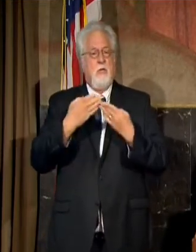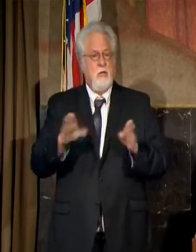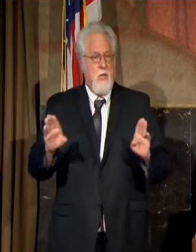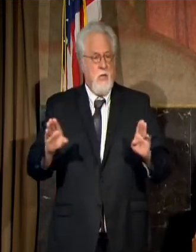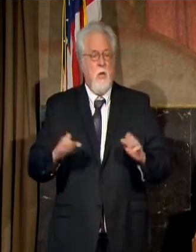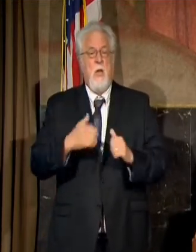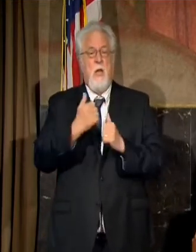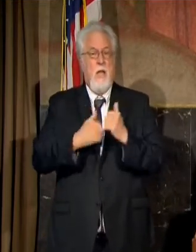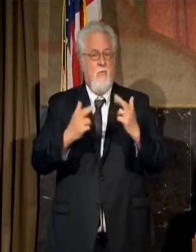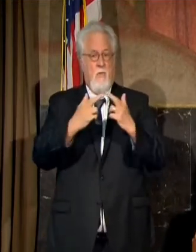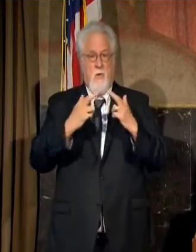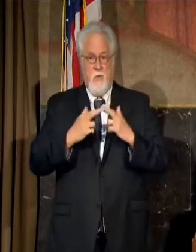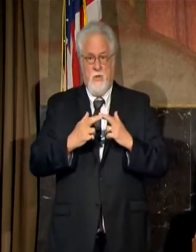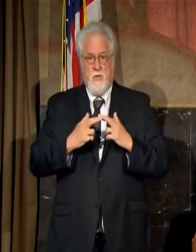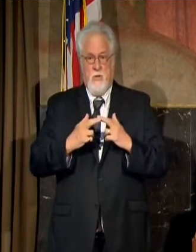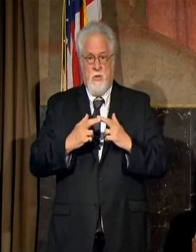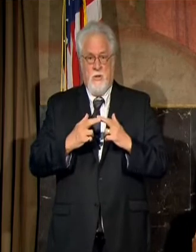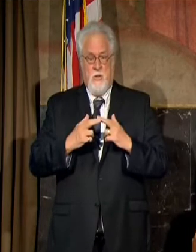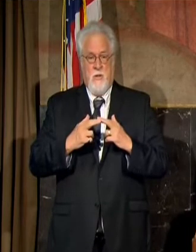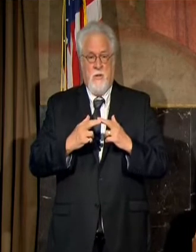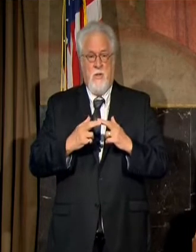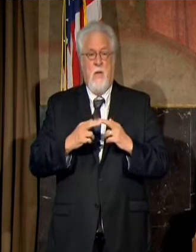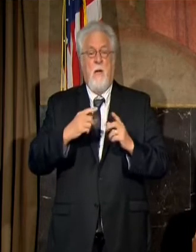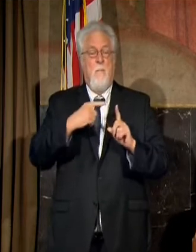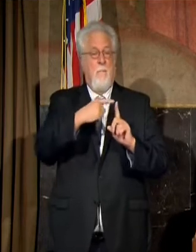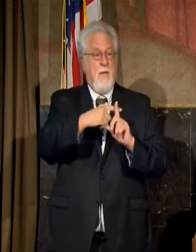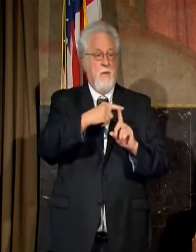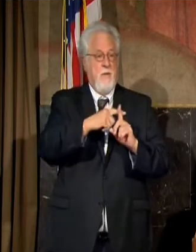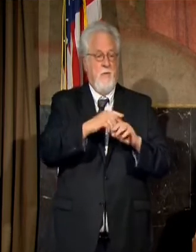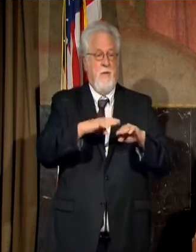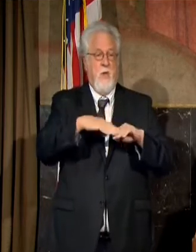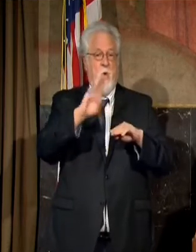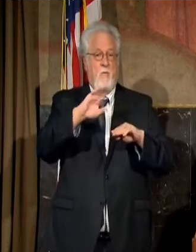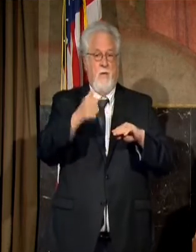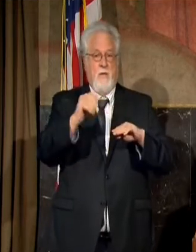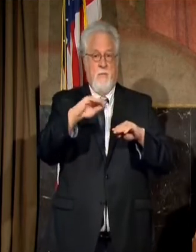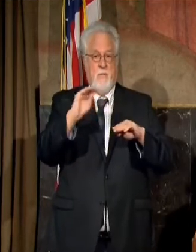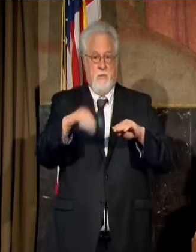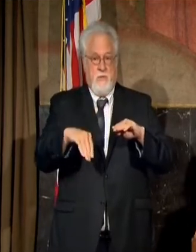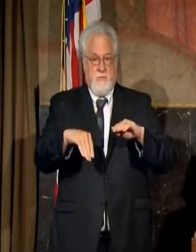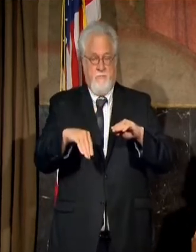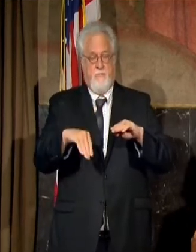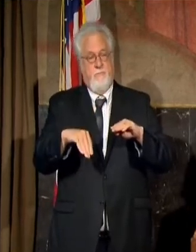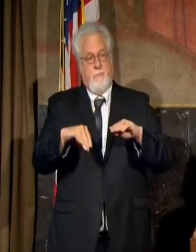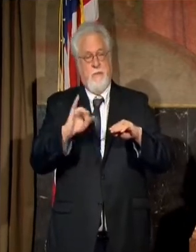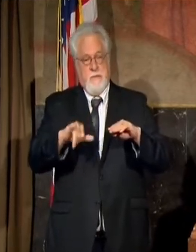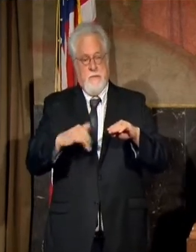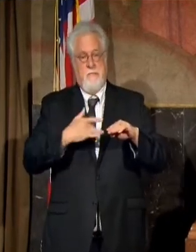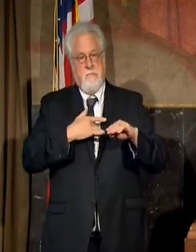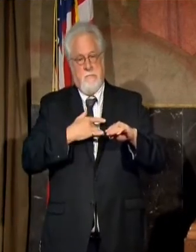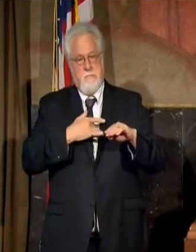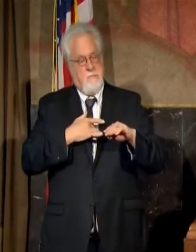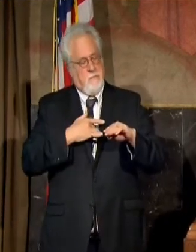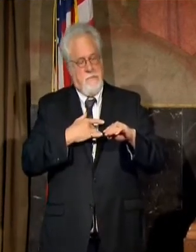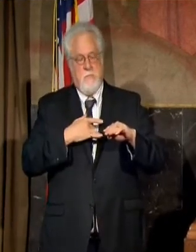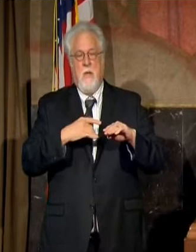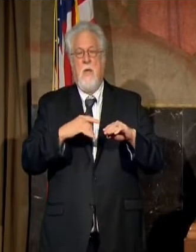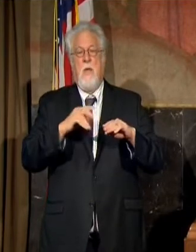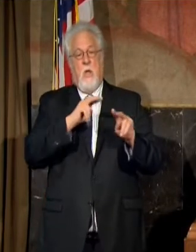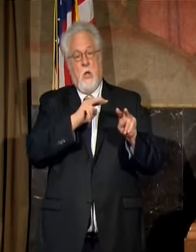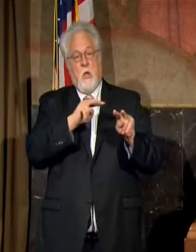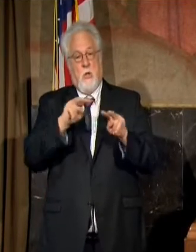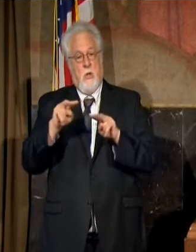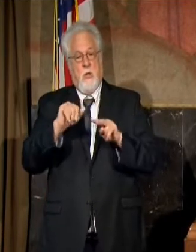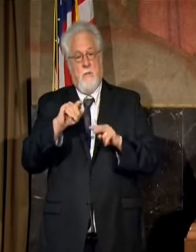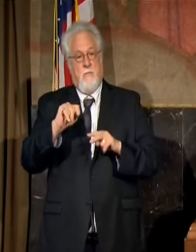in every region of the state, our present positivity is over 10%. That concerns us tremendously. And when we look